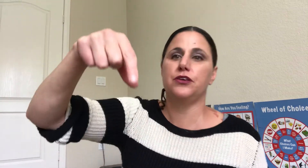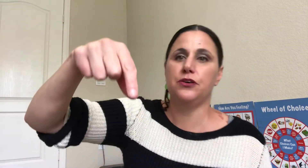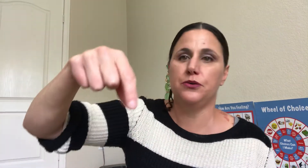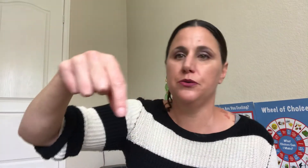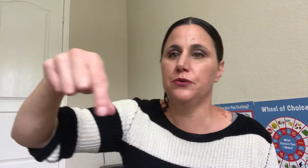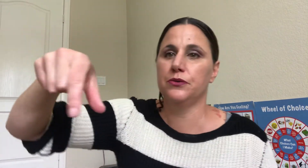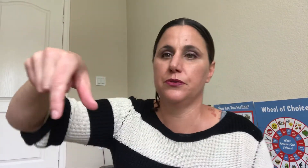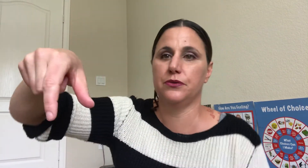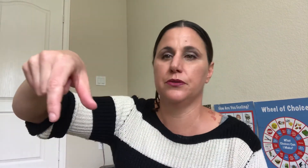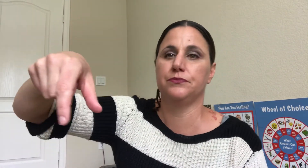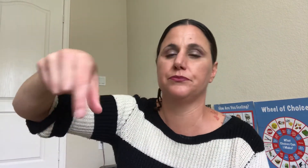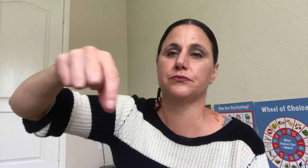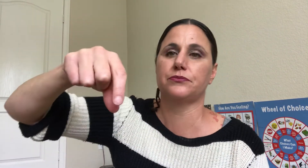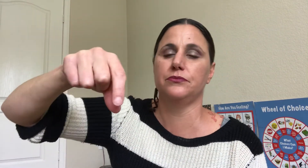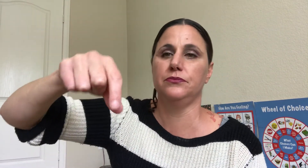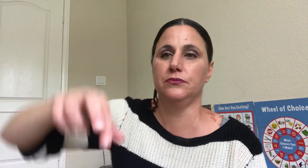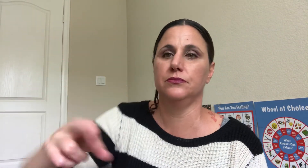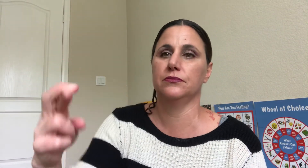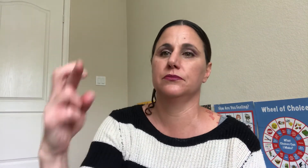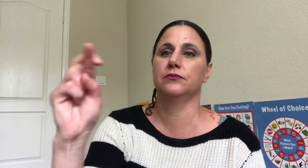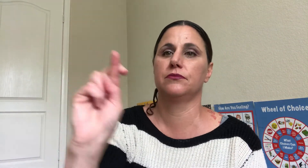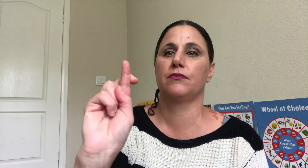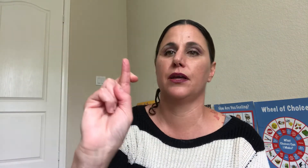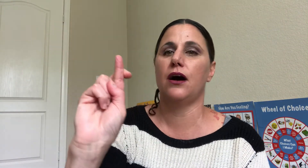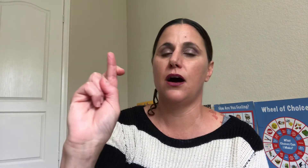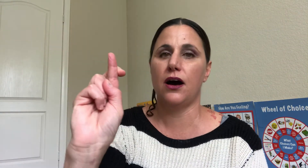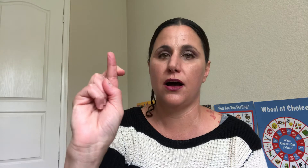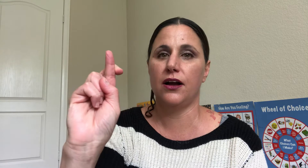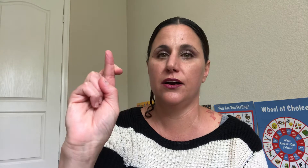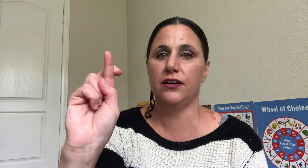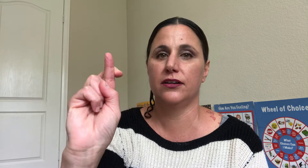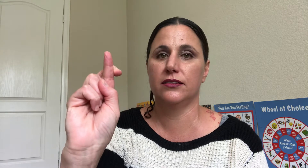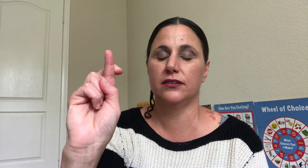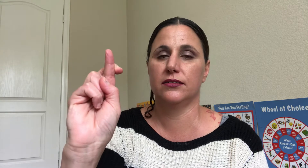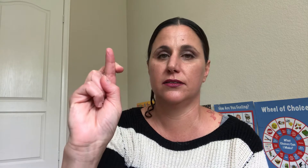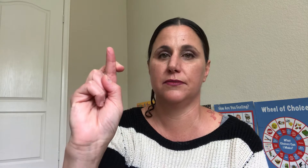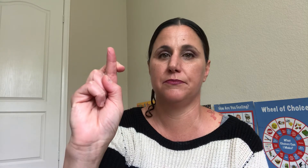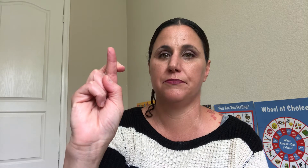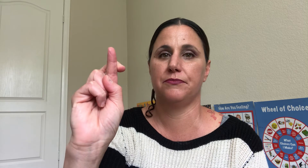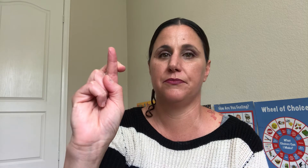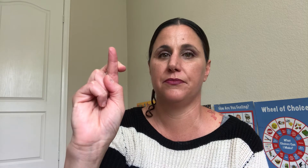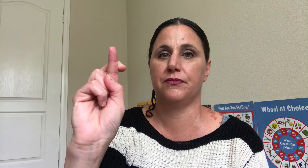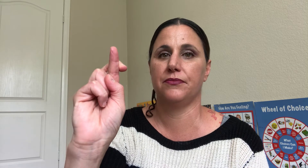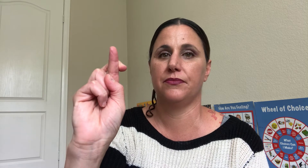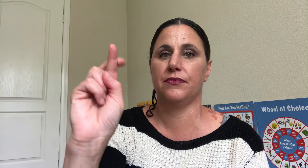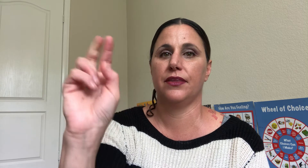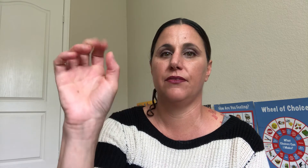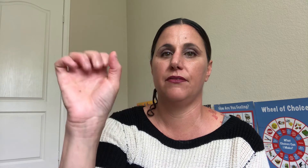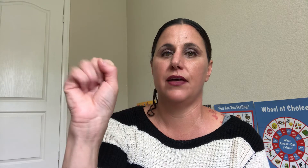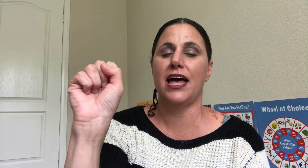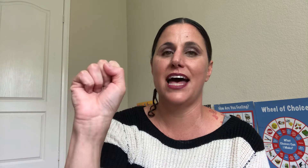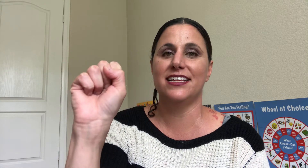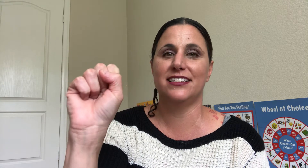Q R S